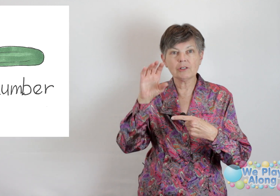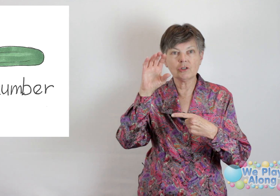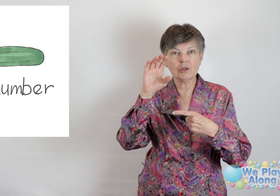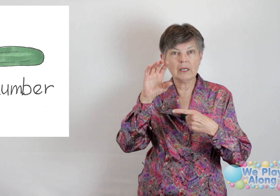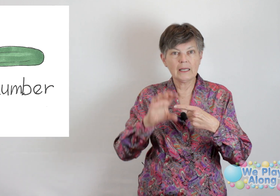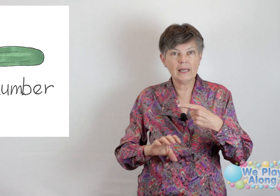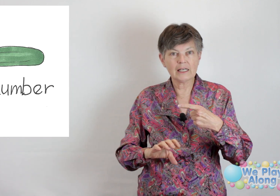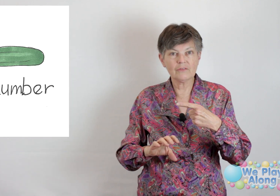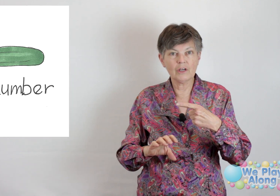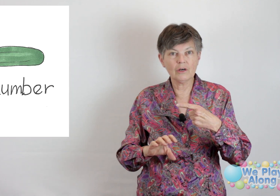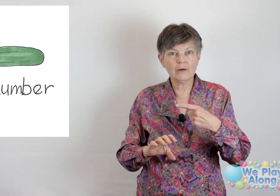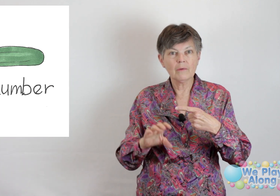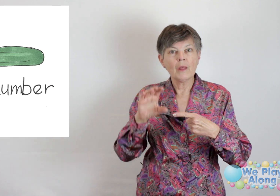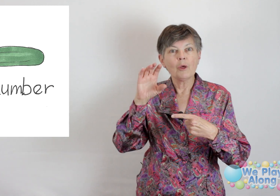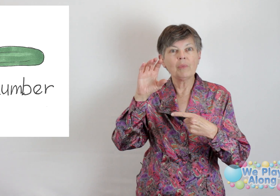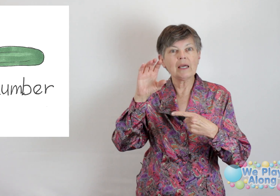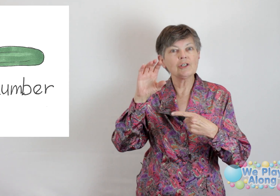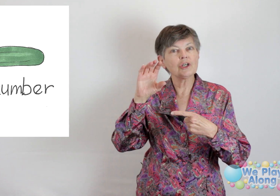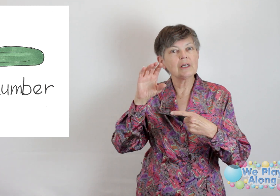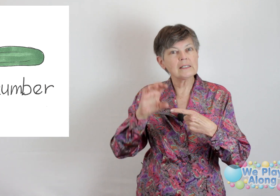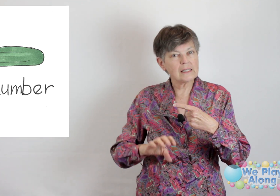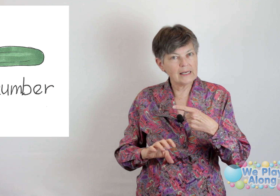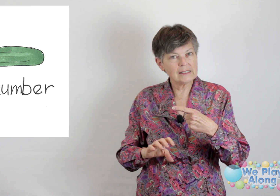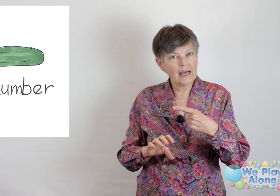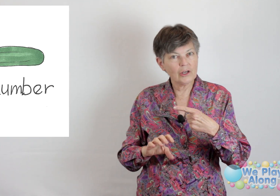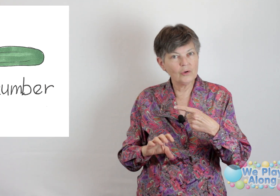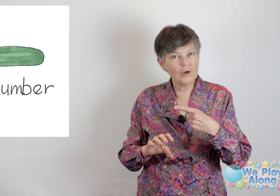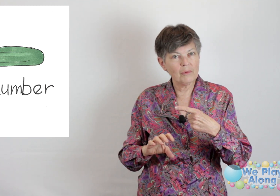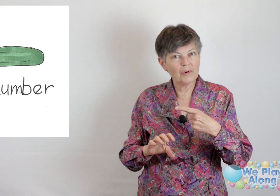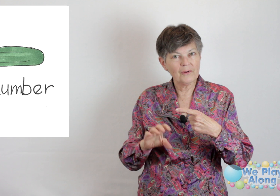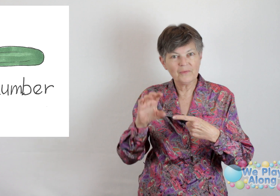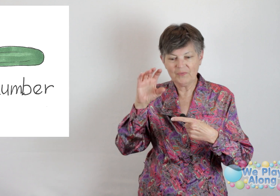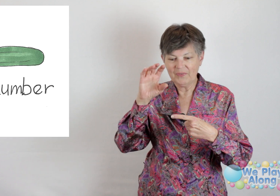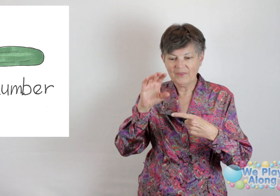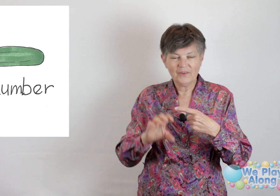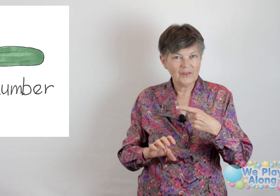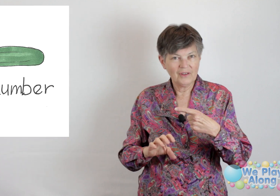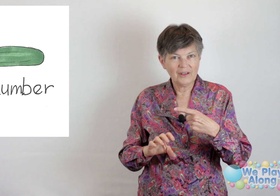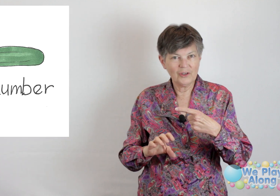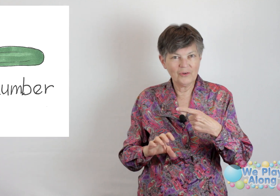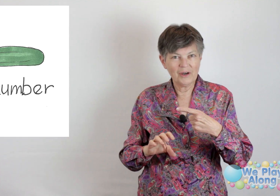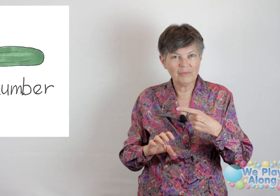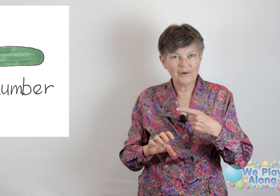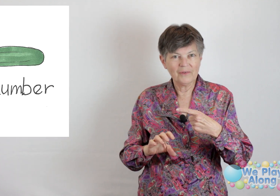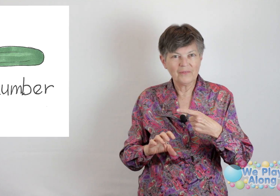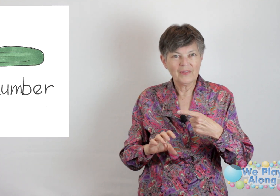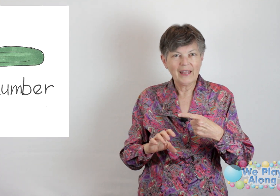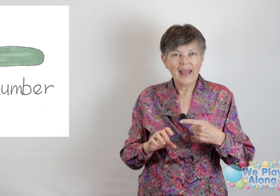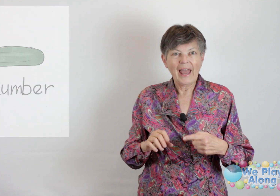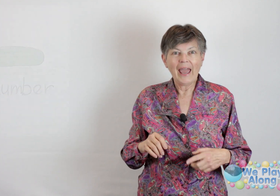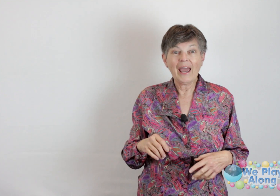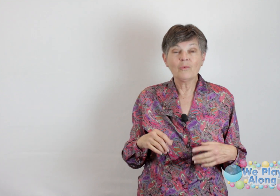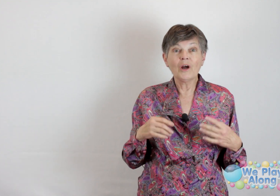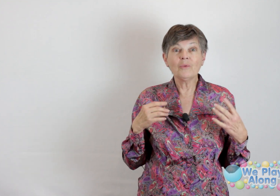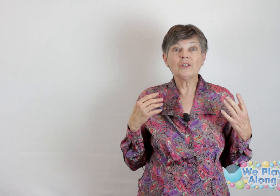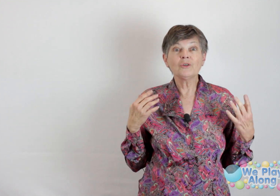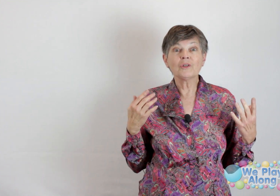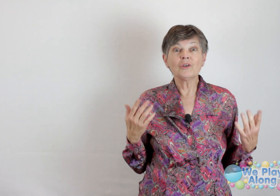your index finger, because you're going to slice that cucumber. Cucumber. And what do we do with